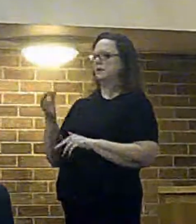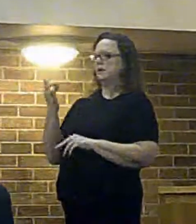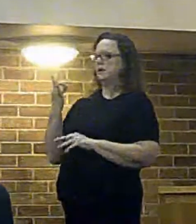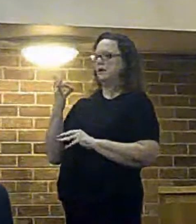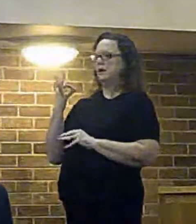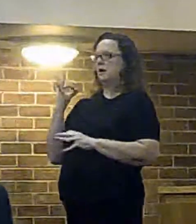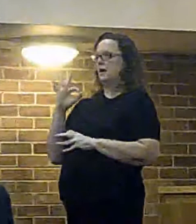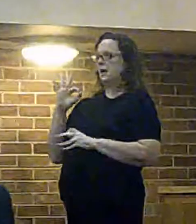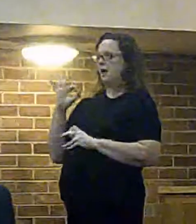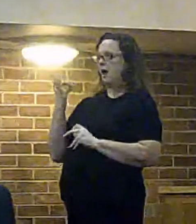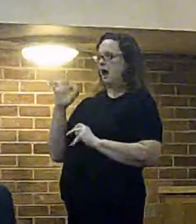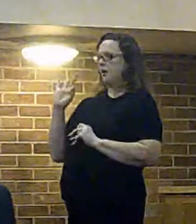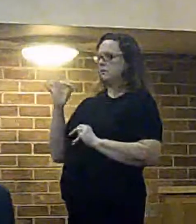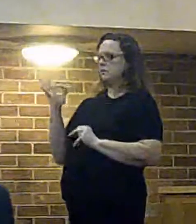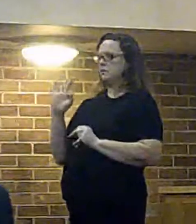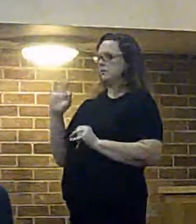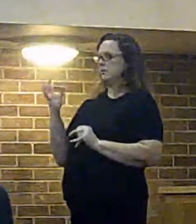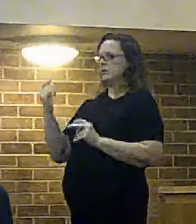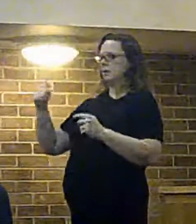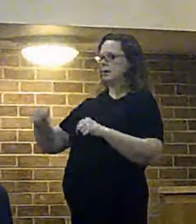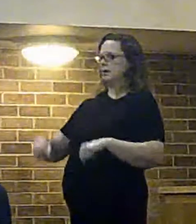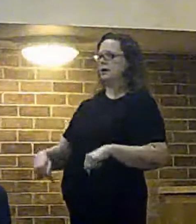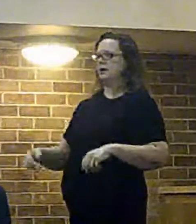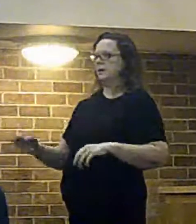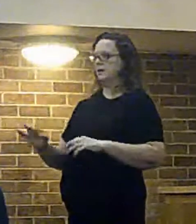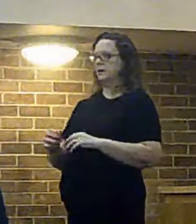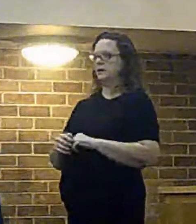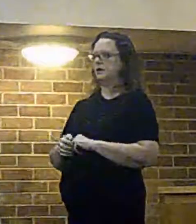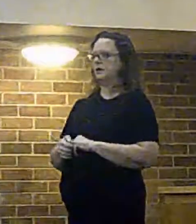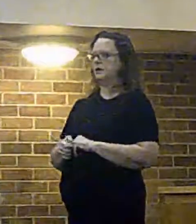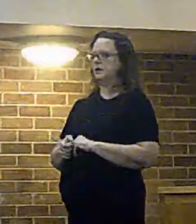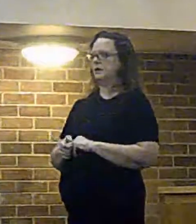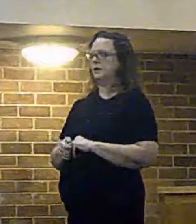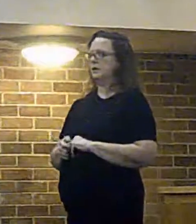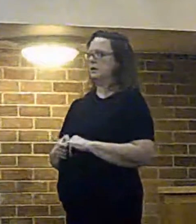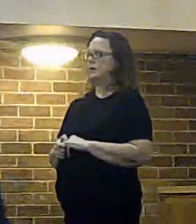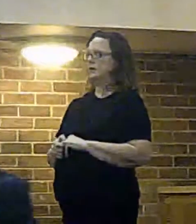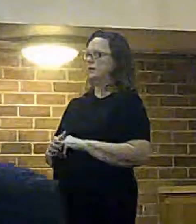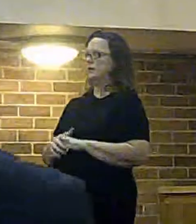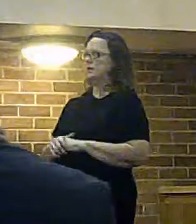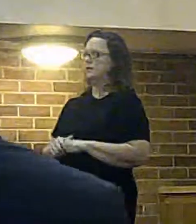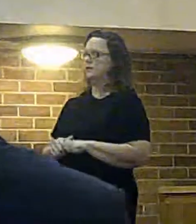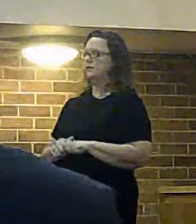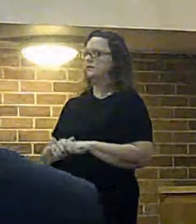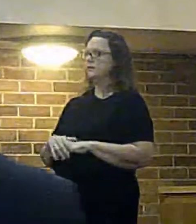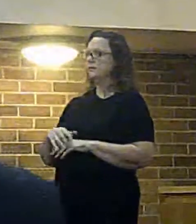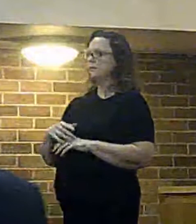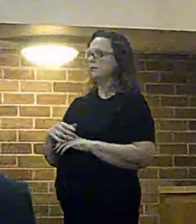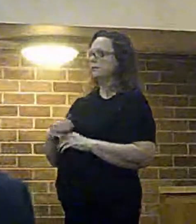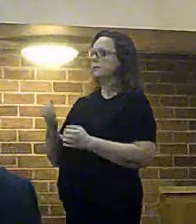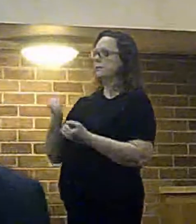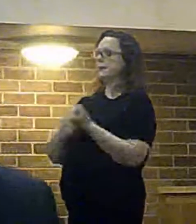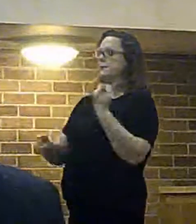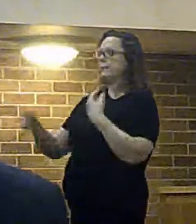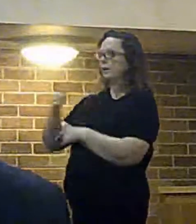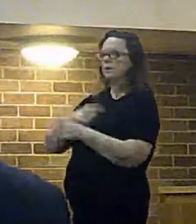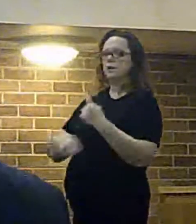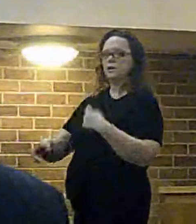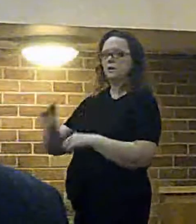can i come back on the uh the second point that was uh those people who requested the uh